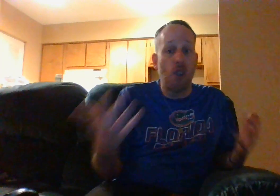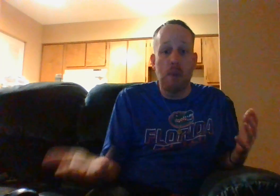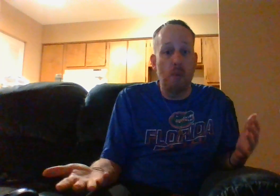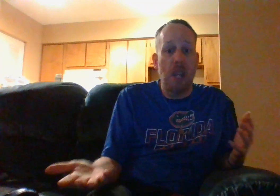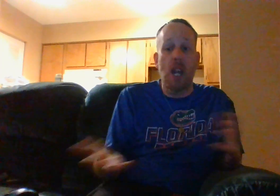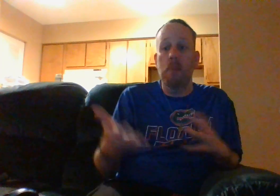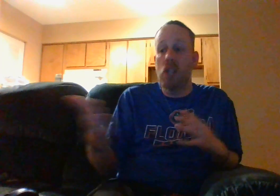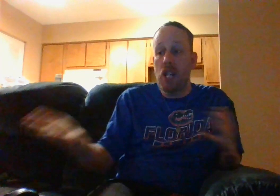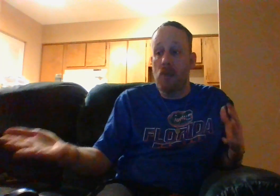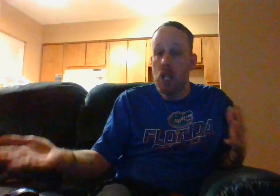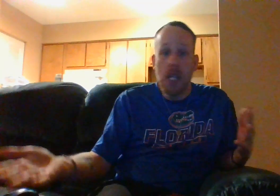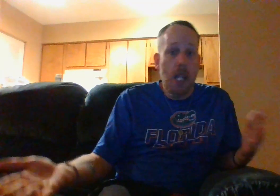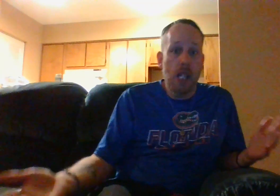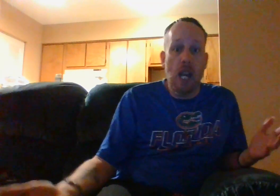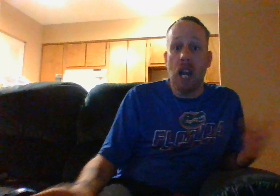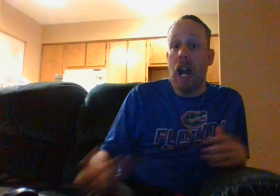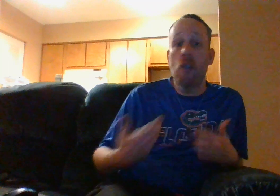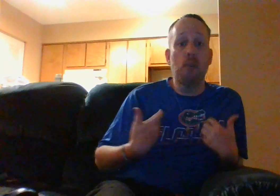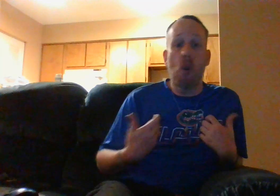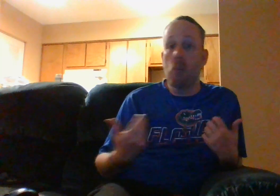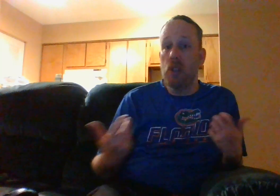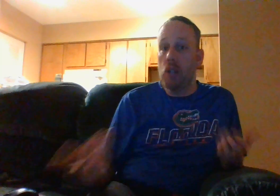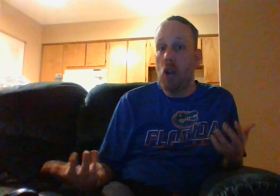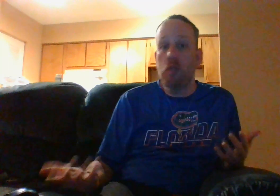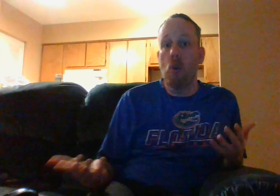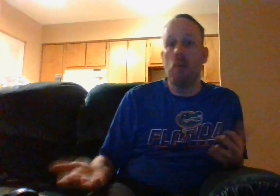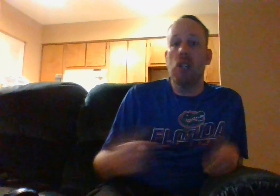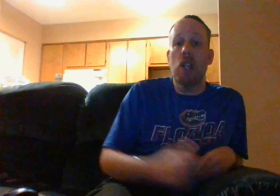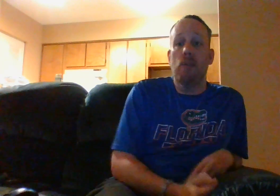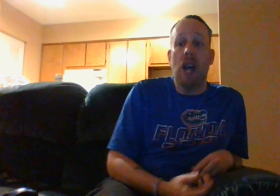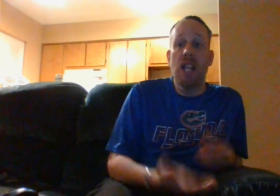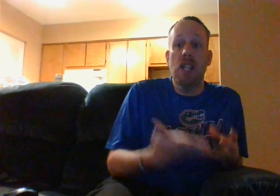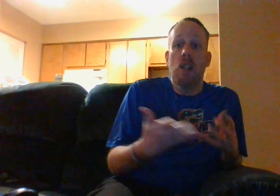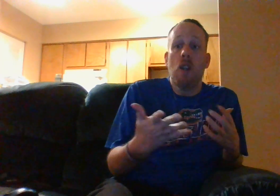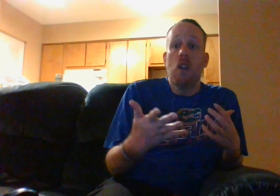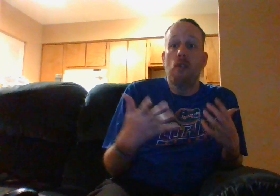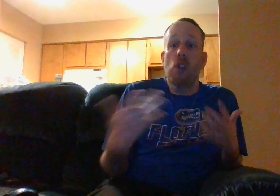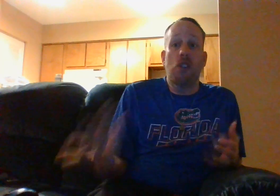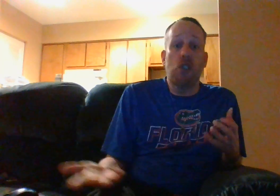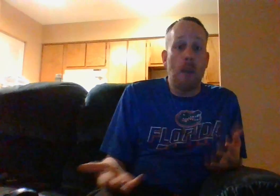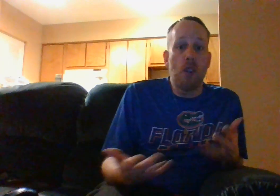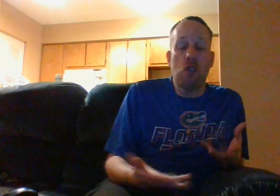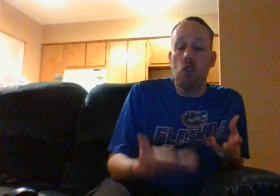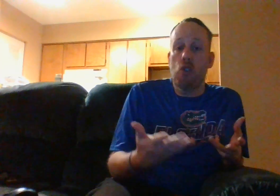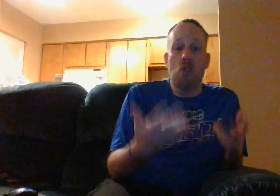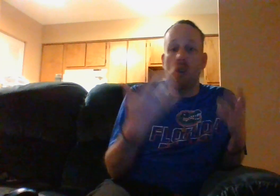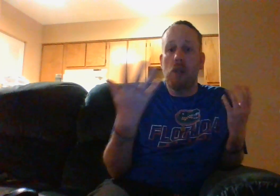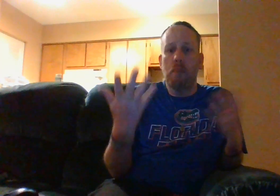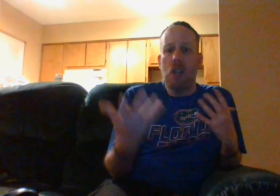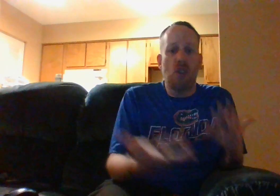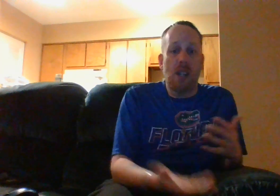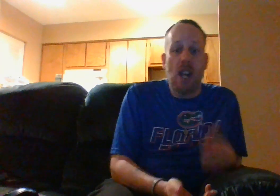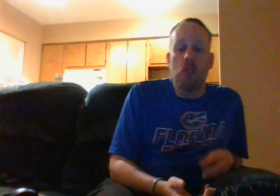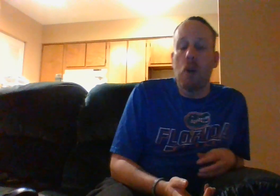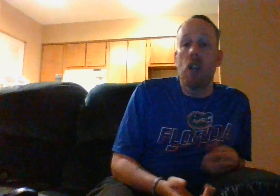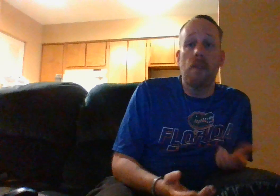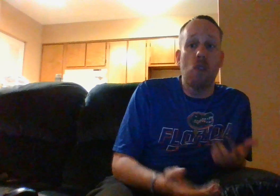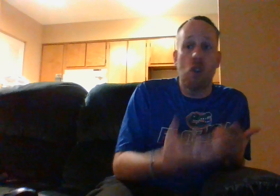some people may not believe in god i was born with it i was born with a gift i didn't fully discover until you know based like last month or